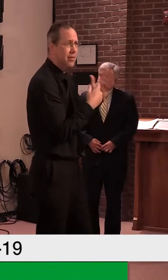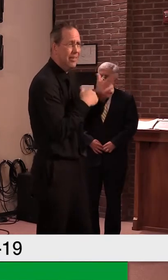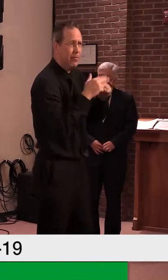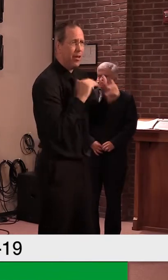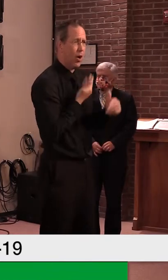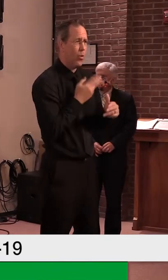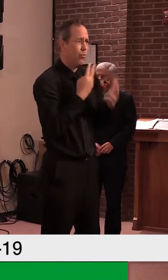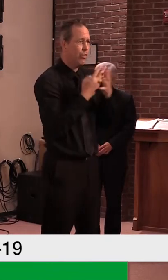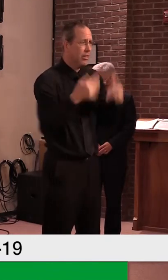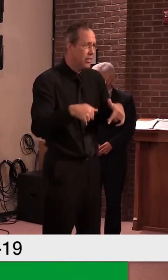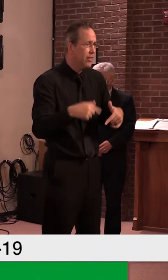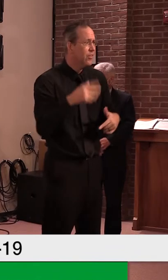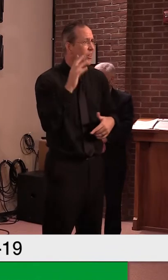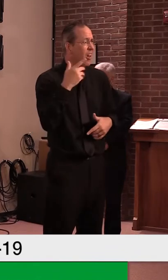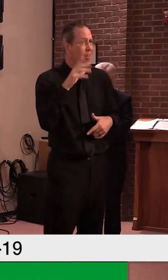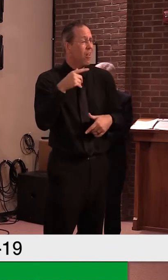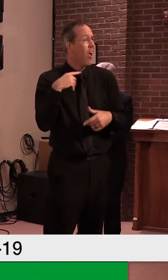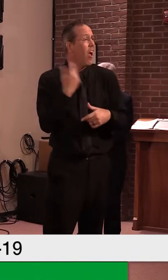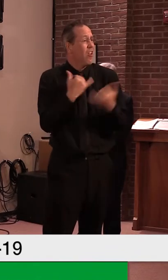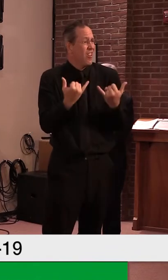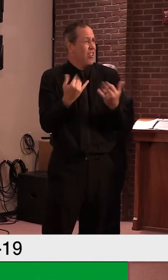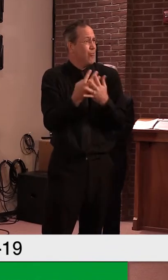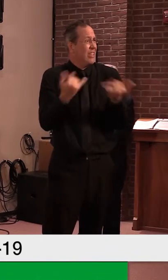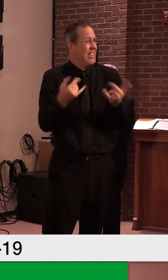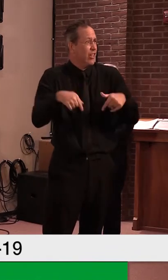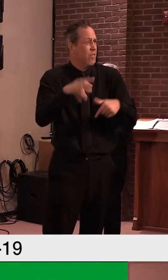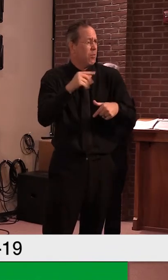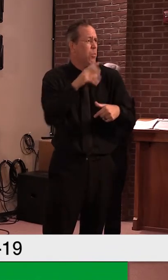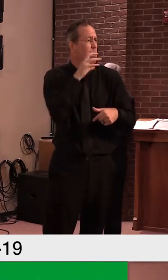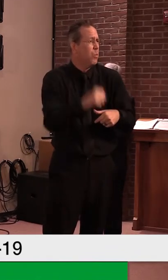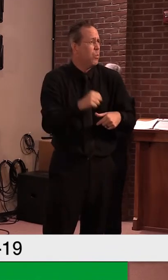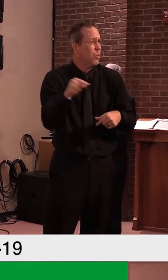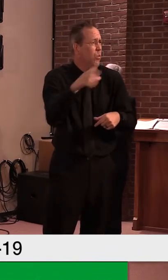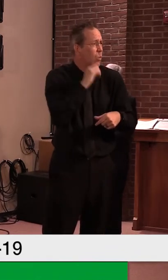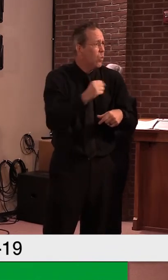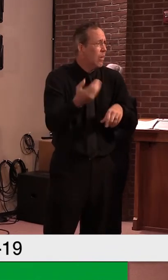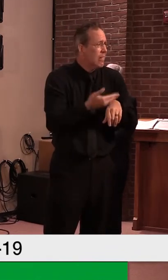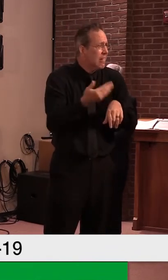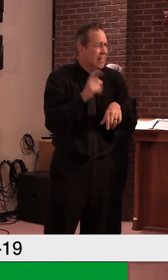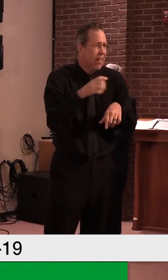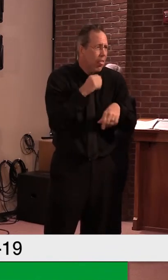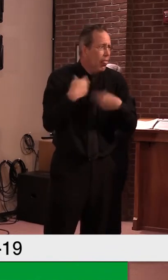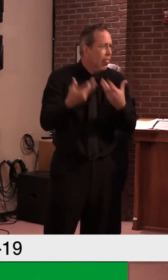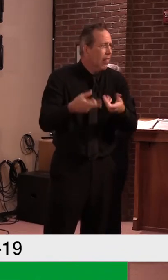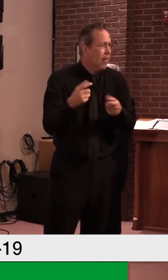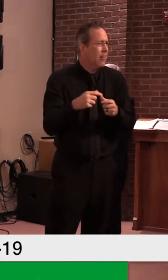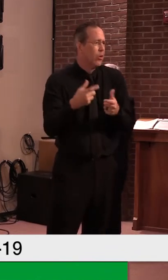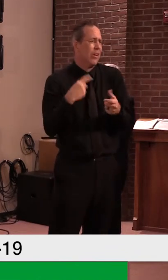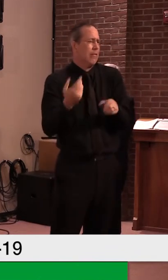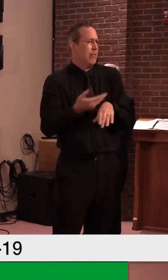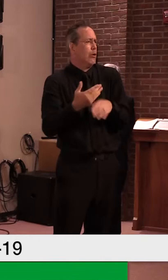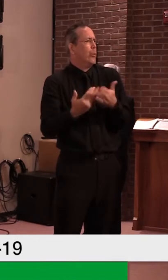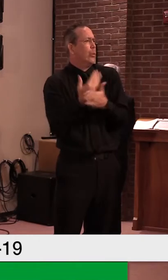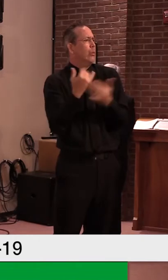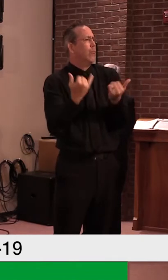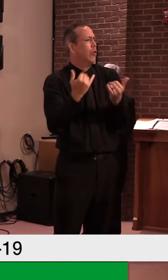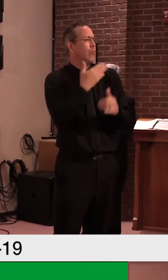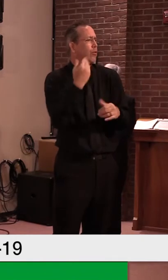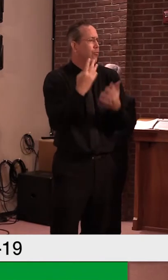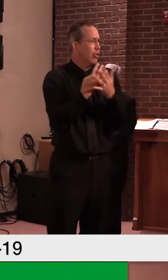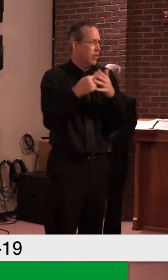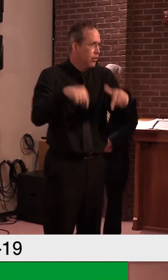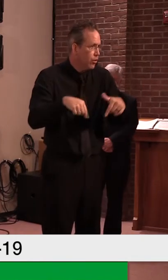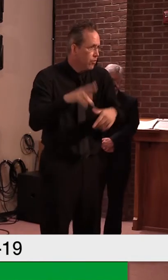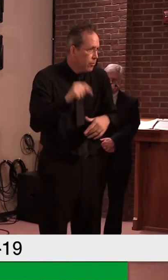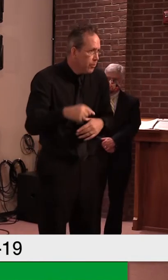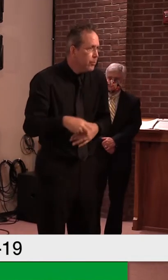and we need to bring our, uh, offenders back to Vermont and have them under one roof. We are the gold standard. I, uh, I would say